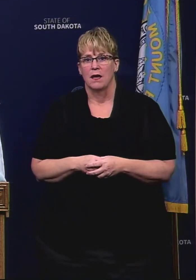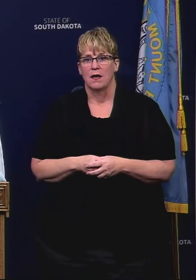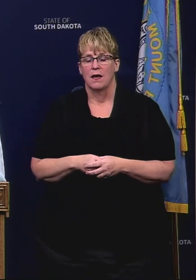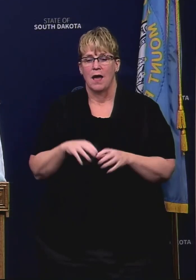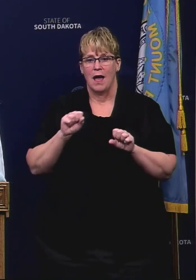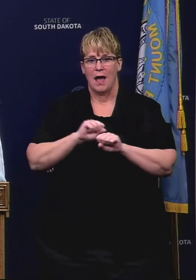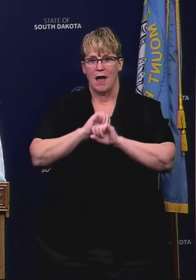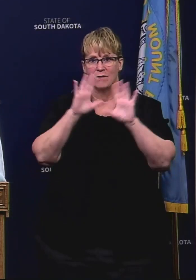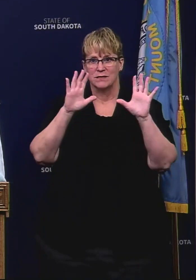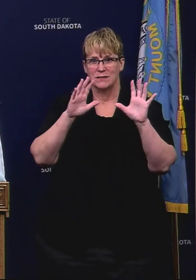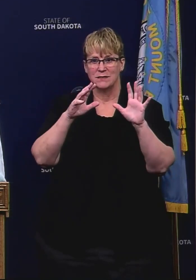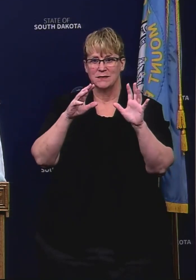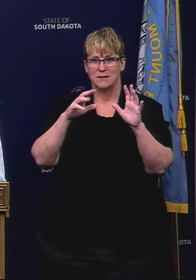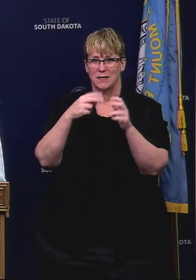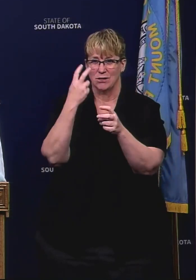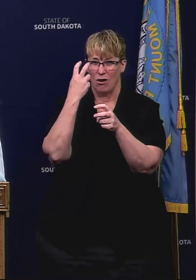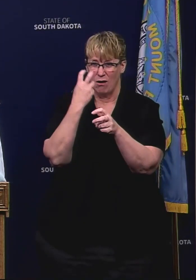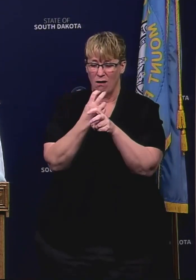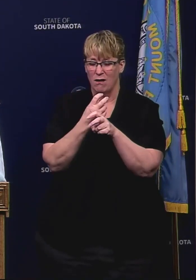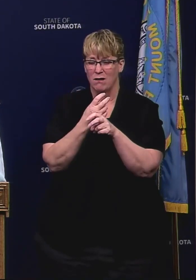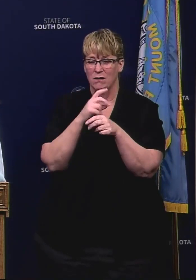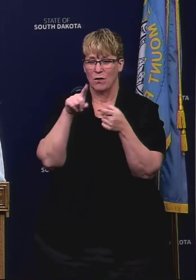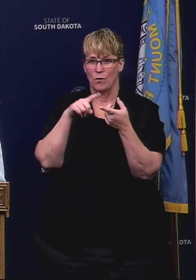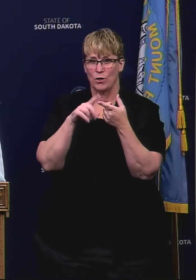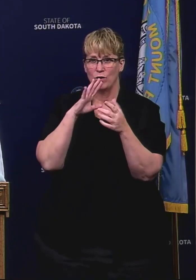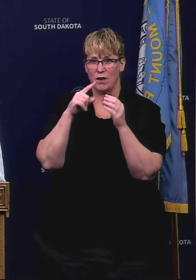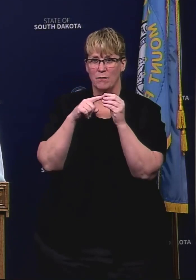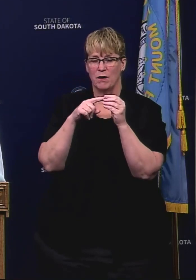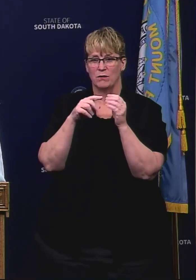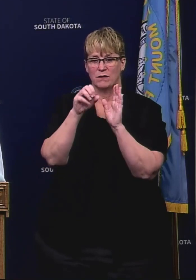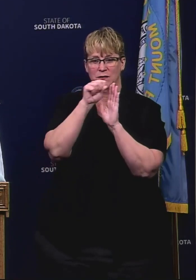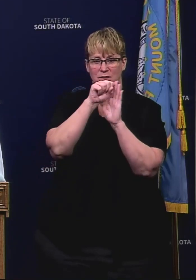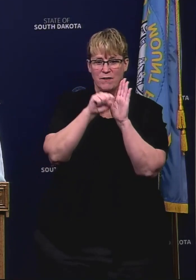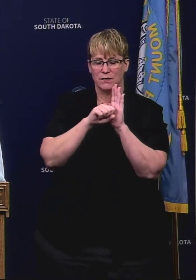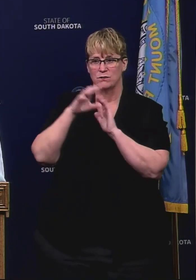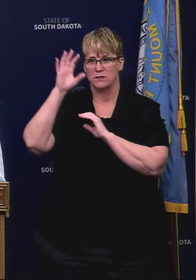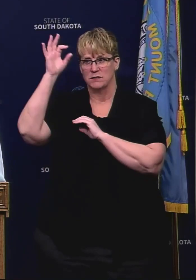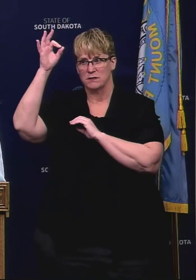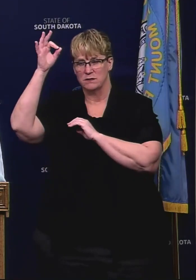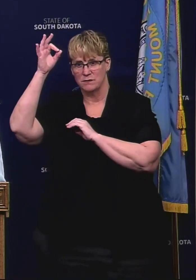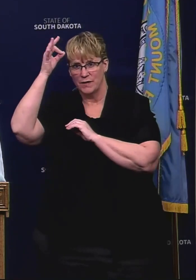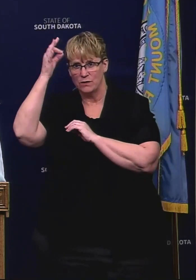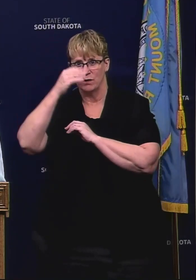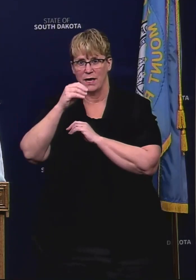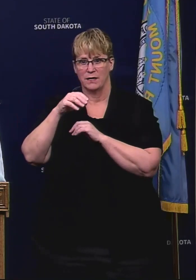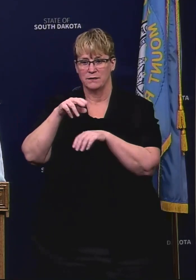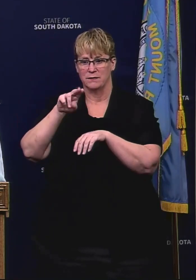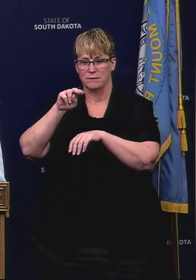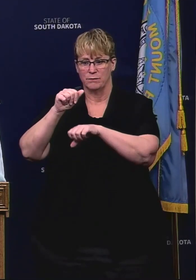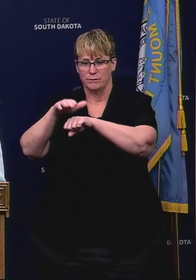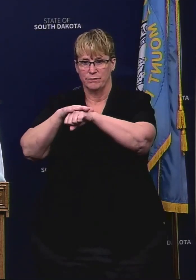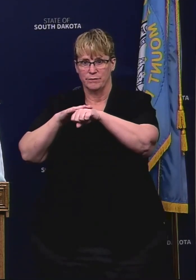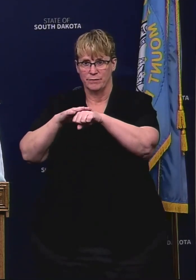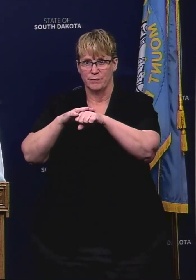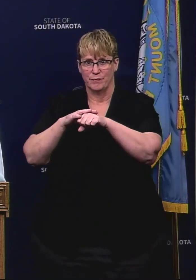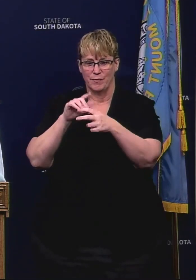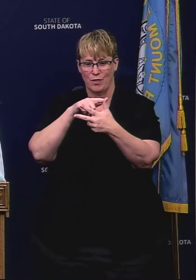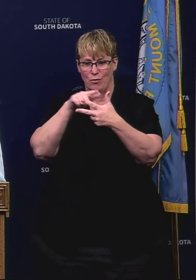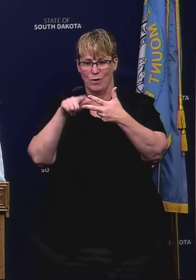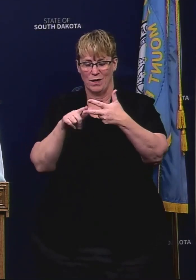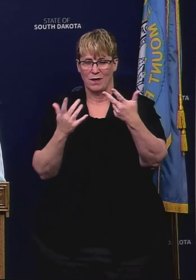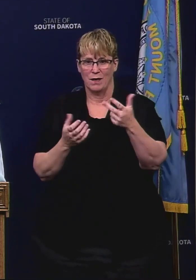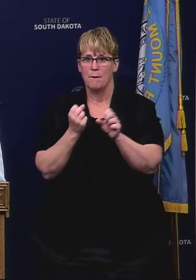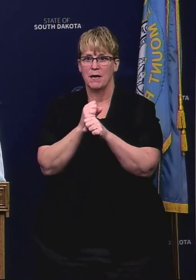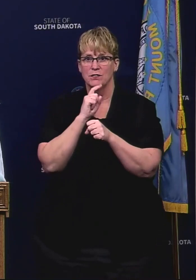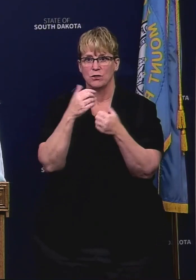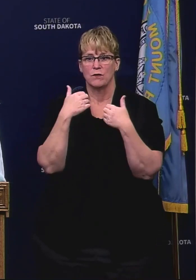tricky with jurisdictional issues when you deal with the state government federal government and tribal governments as well so making sure